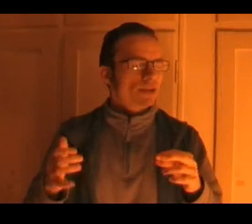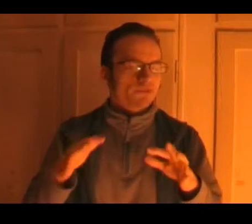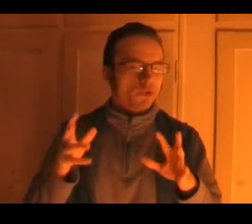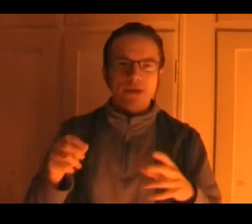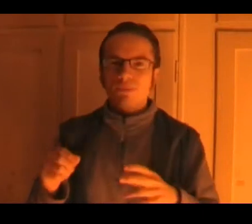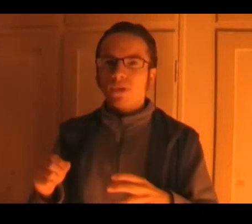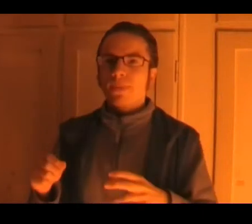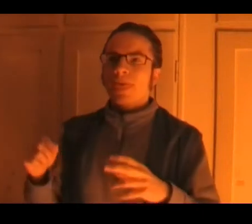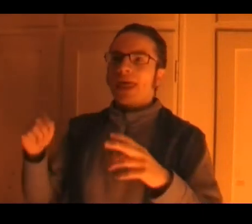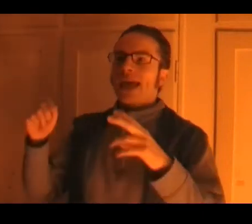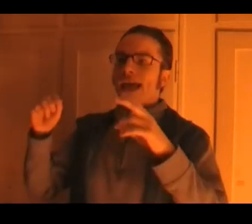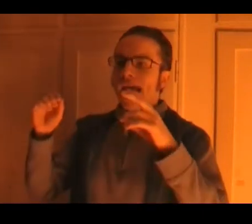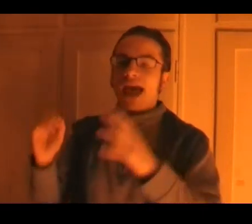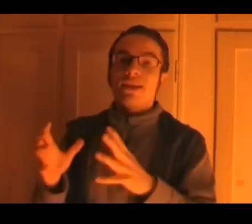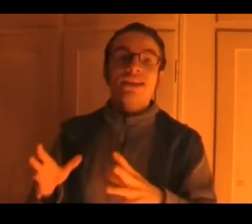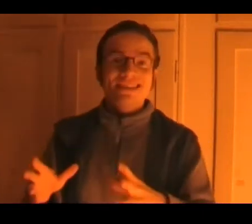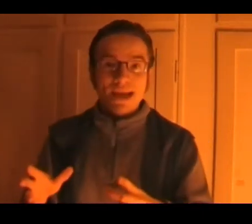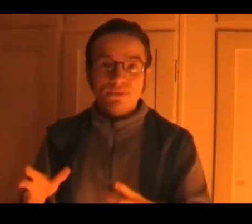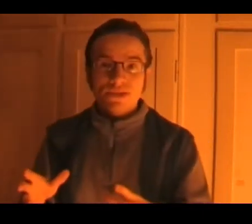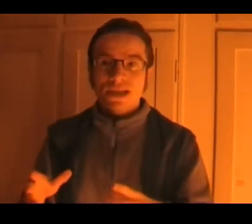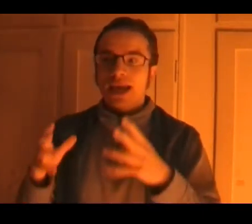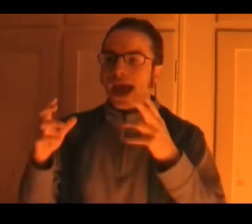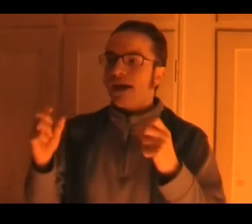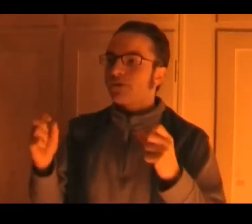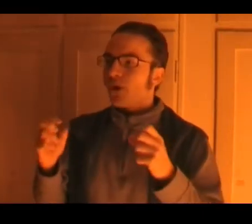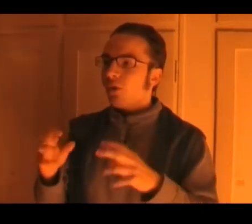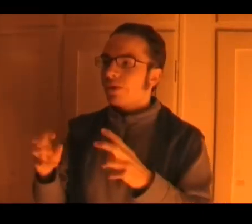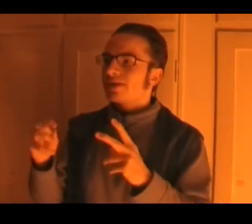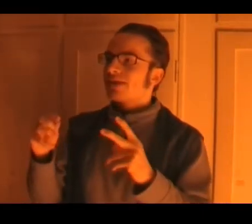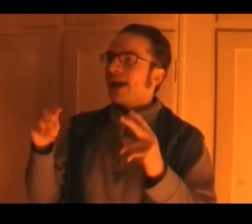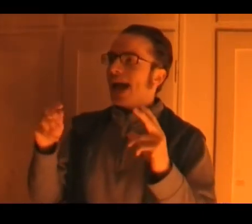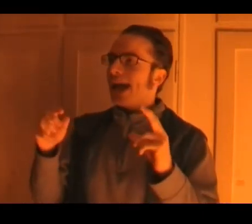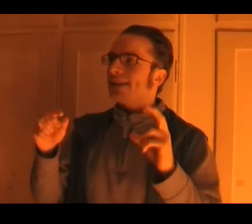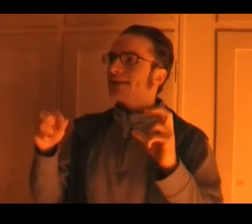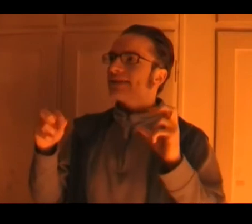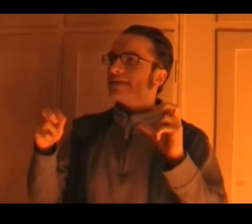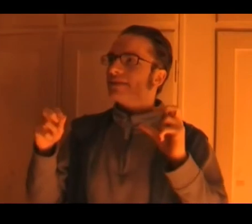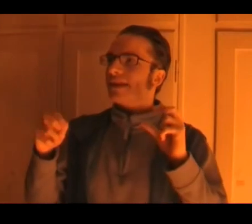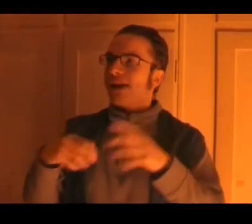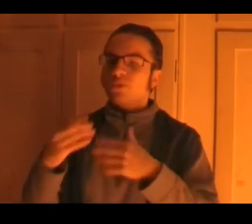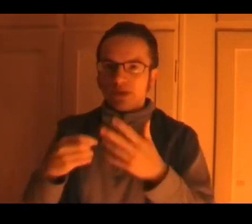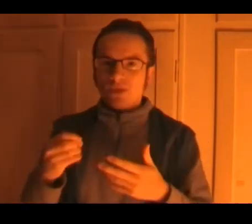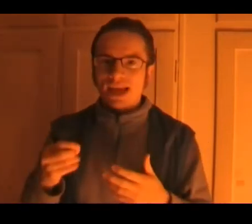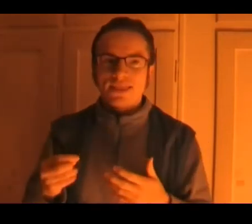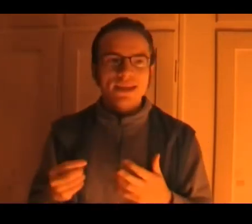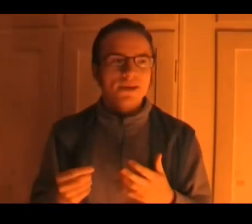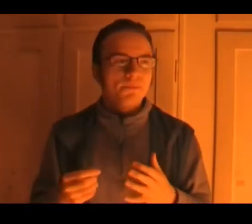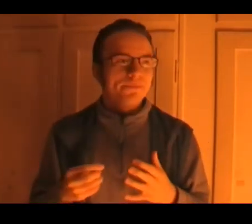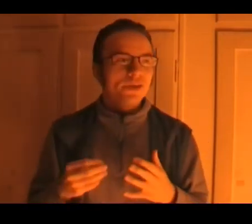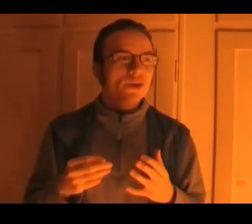four people and then he escapes after all this and and we we get the um you know it